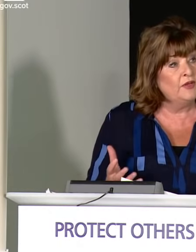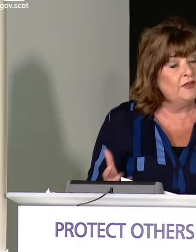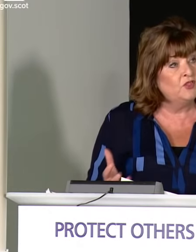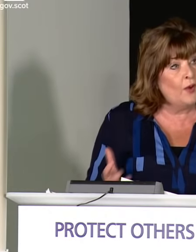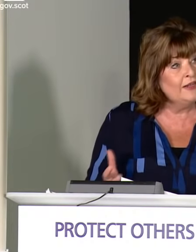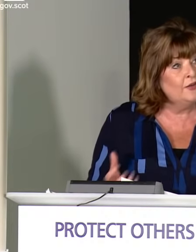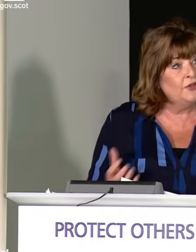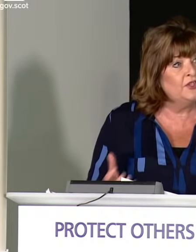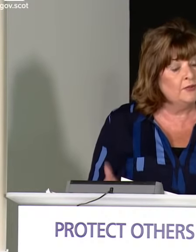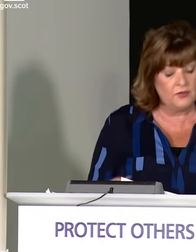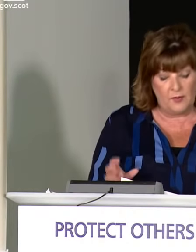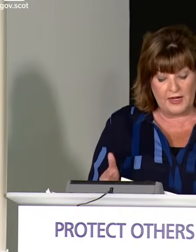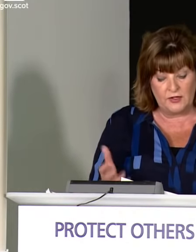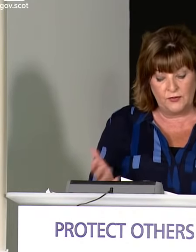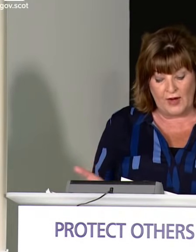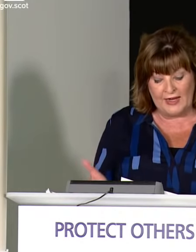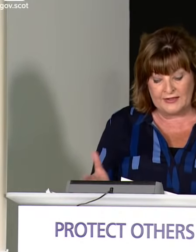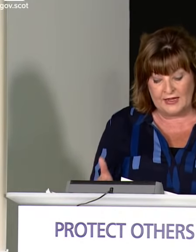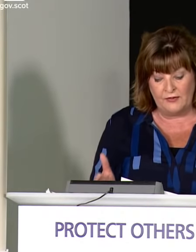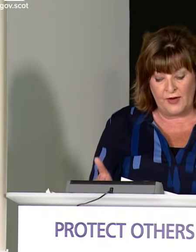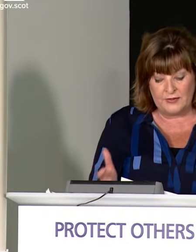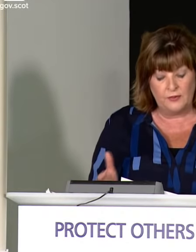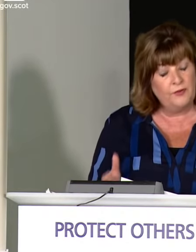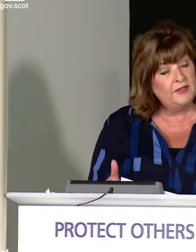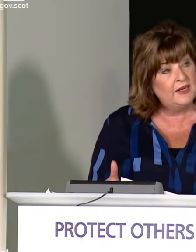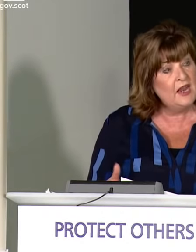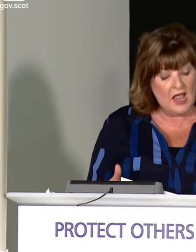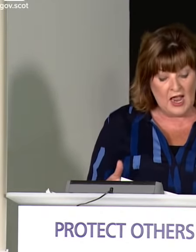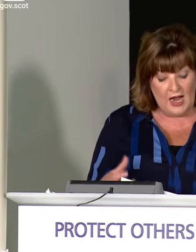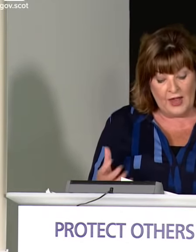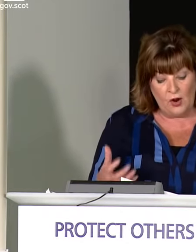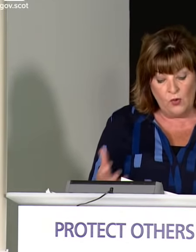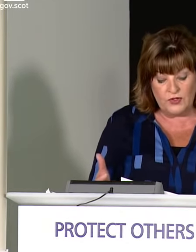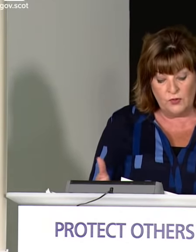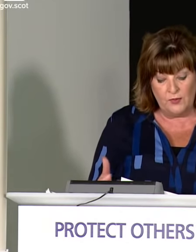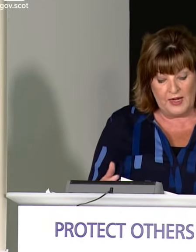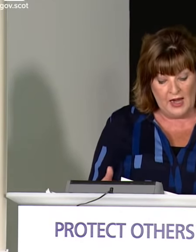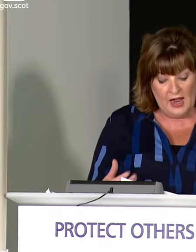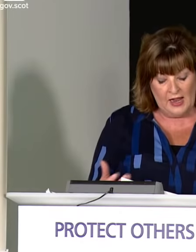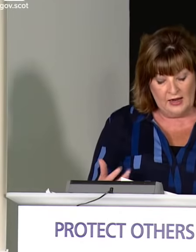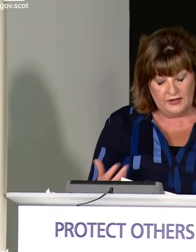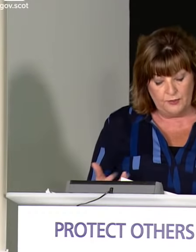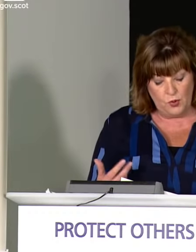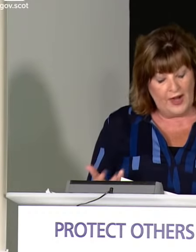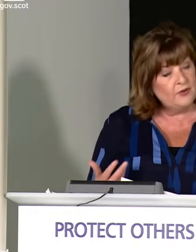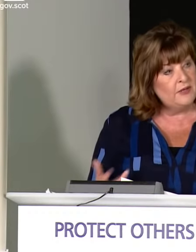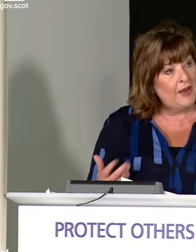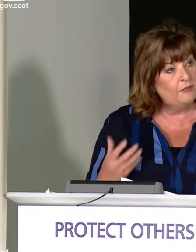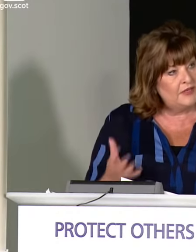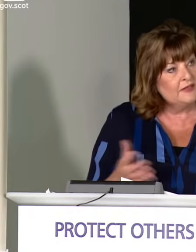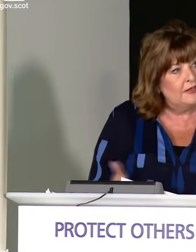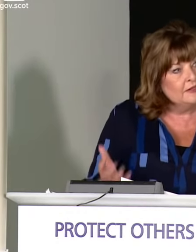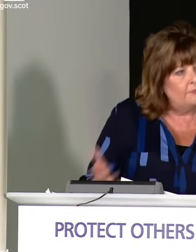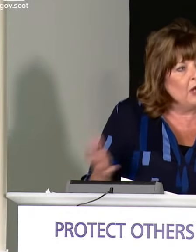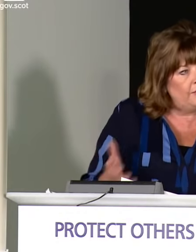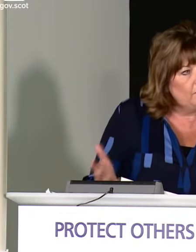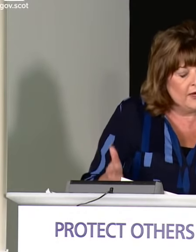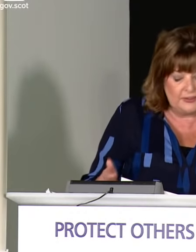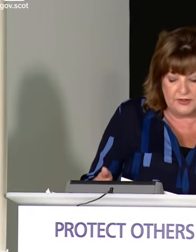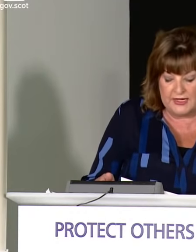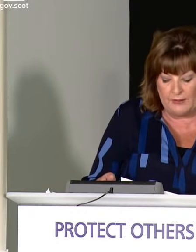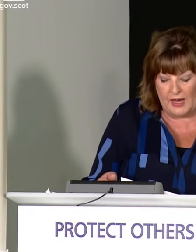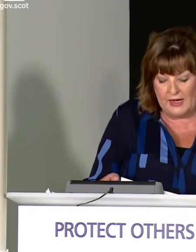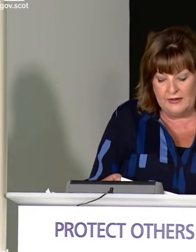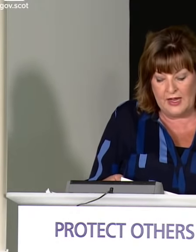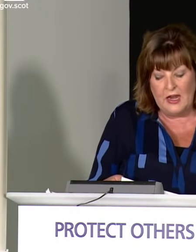opens on Monday the 20th in terms of a mix of grant and investment funding. And that also will be support equity-backed businesses, private